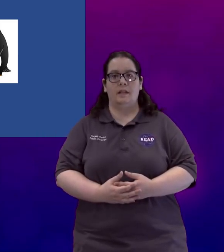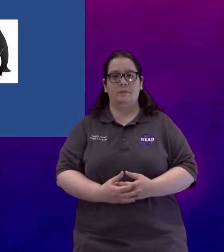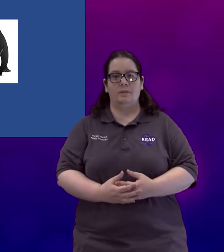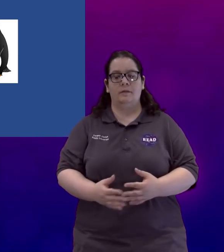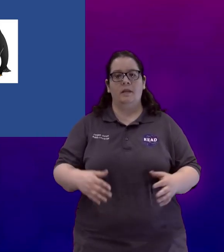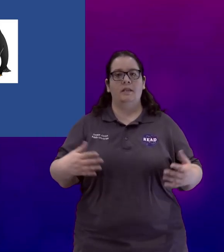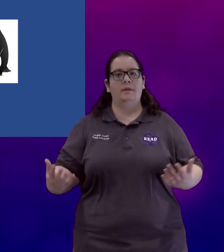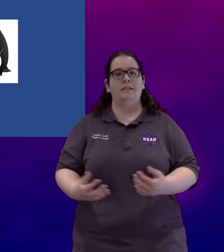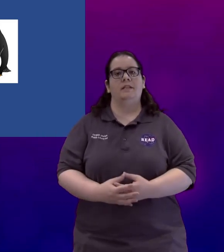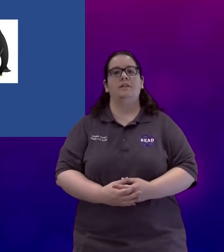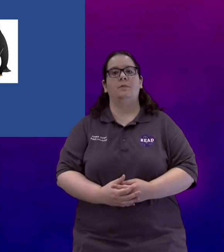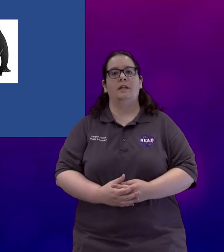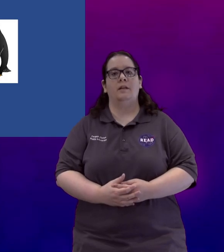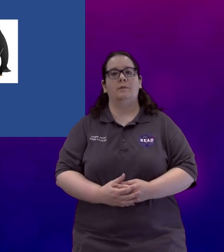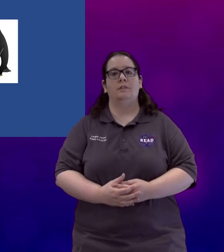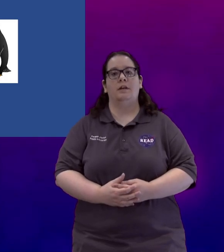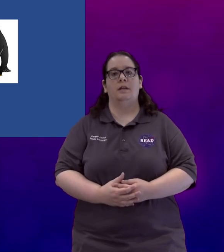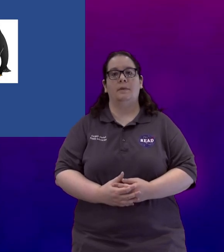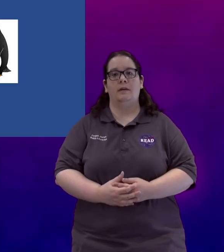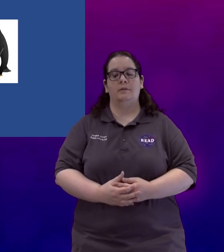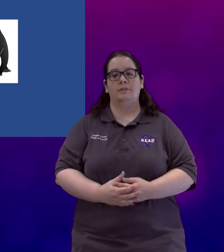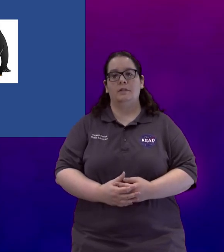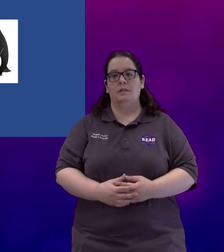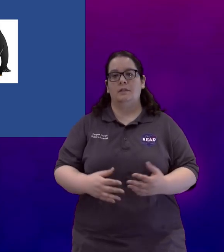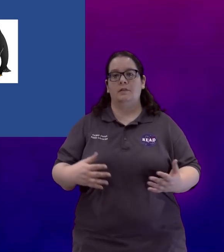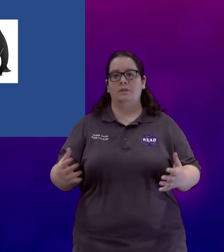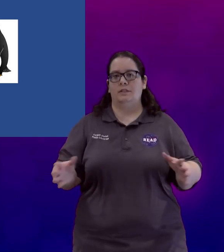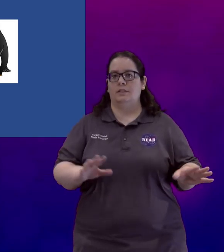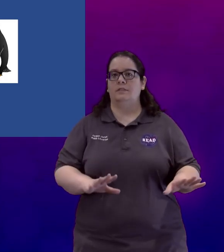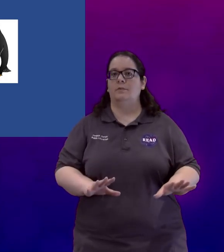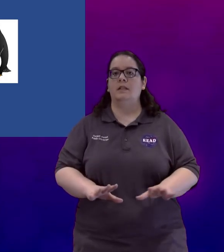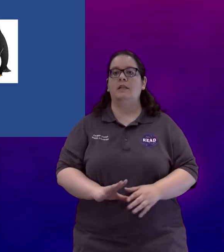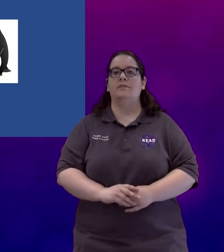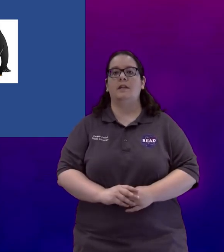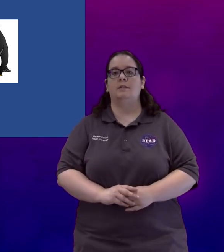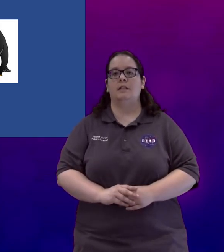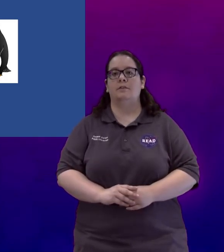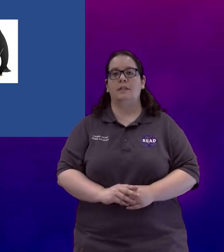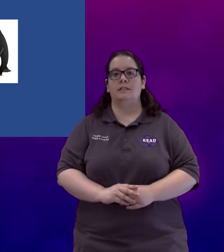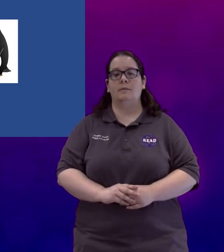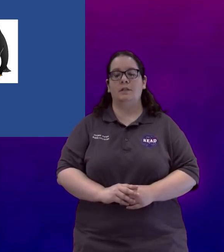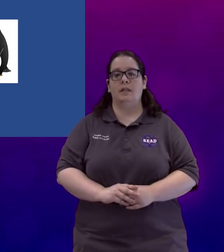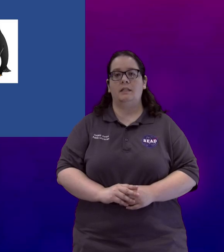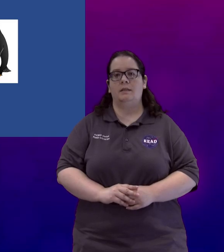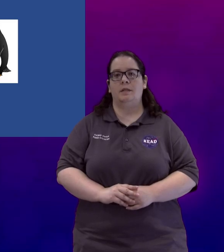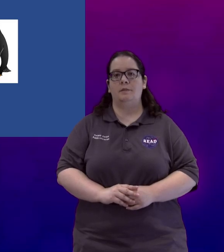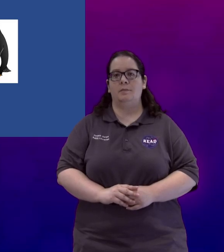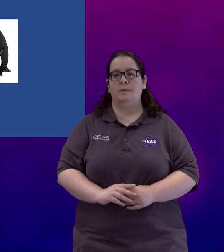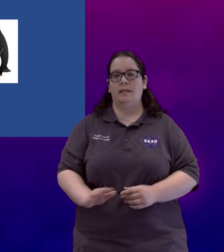animal that makes it clear what animal we're talking about. Now of course there are still plenty of animals that are very similar and sometimes you might